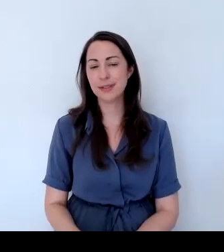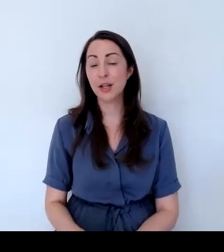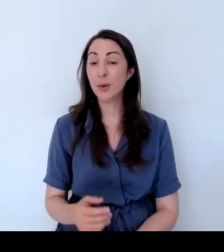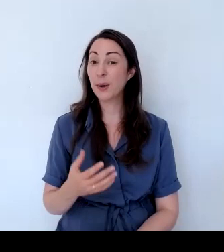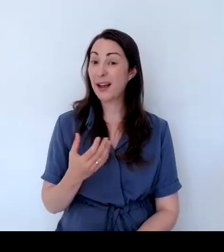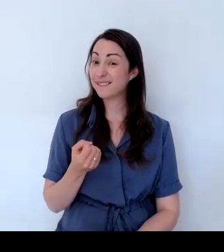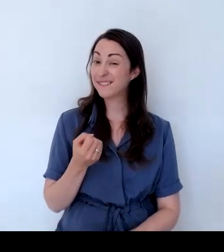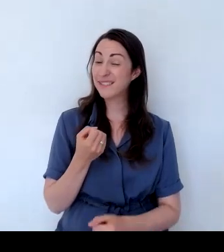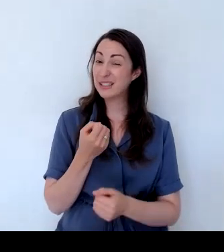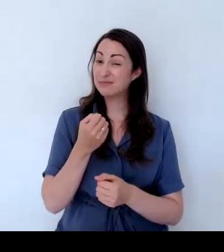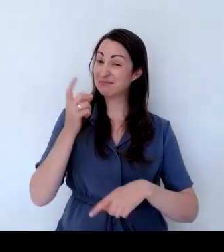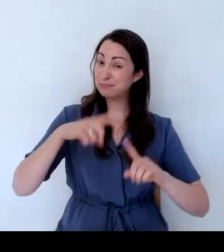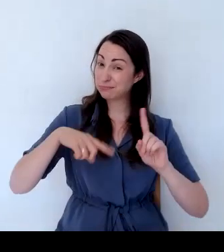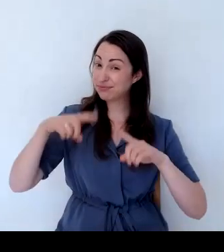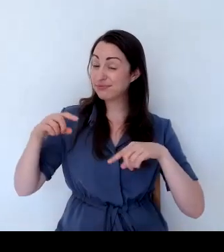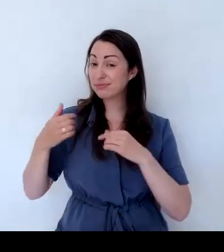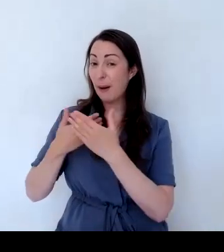plants.